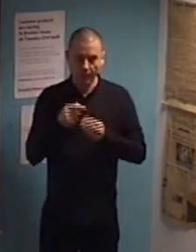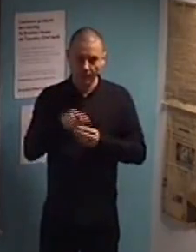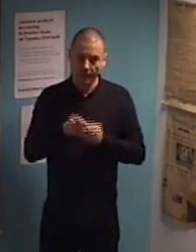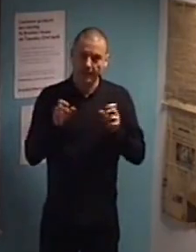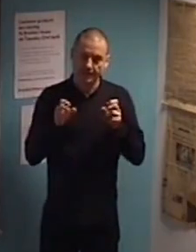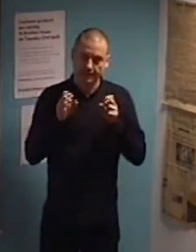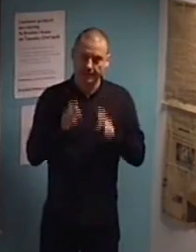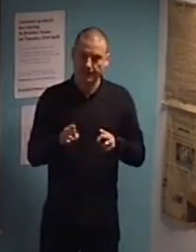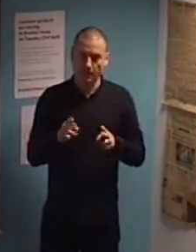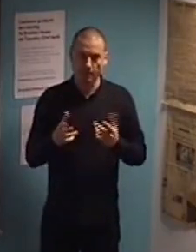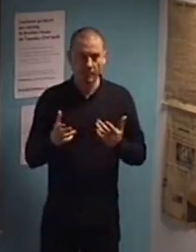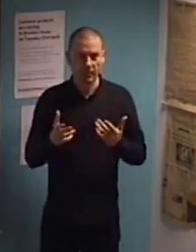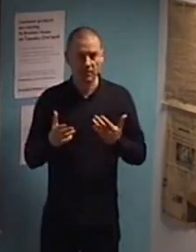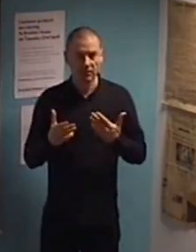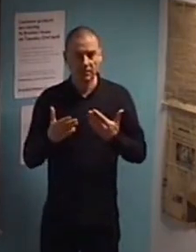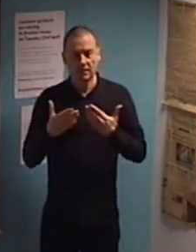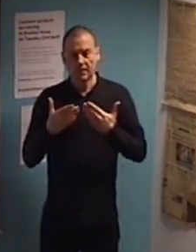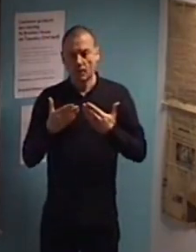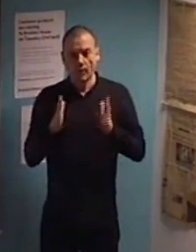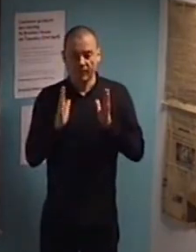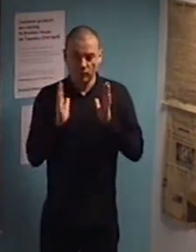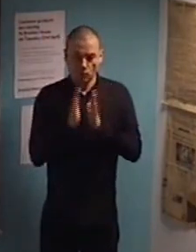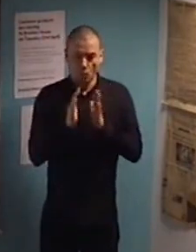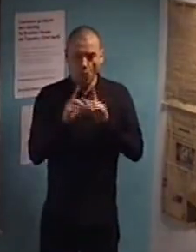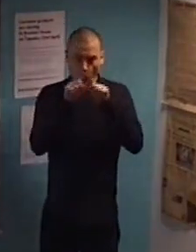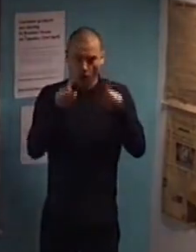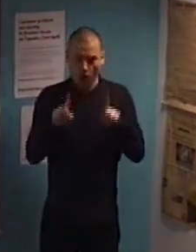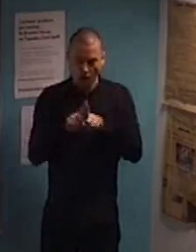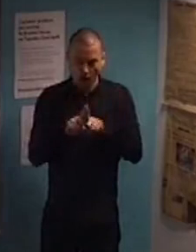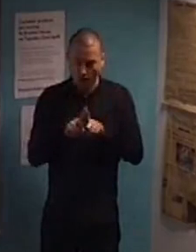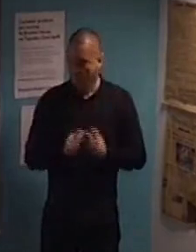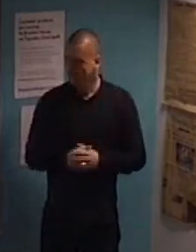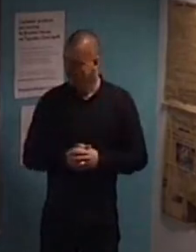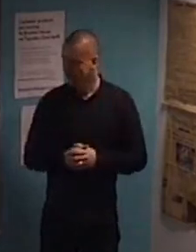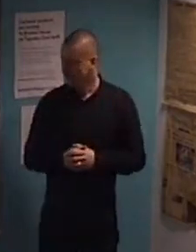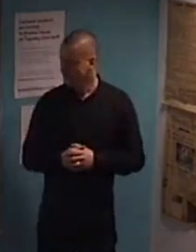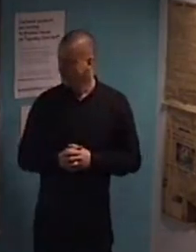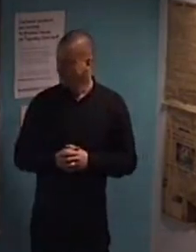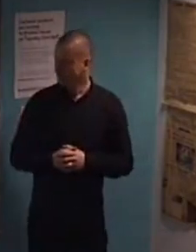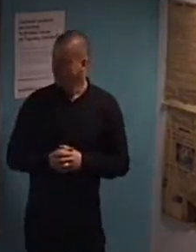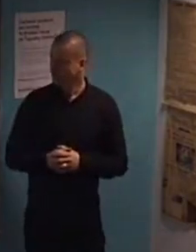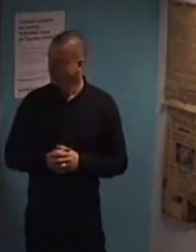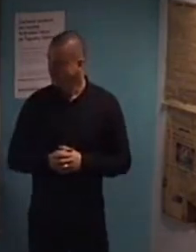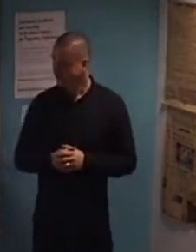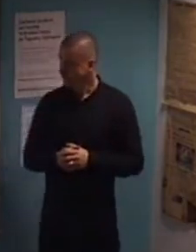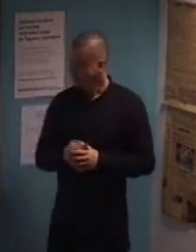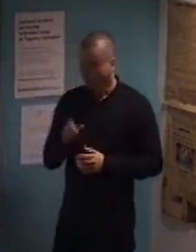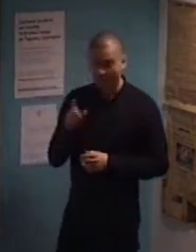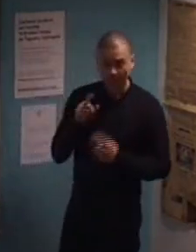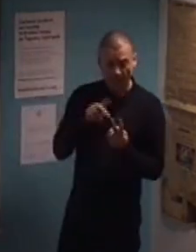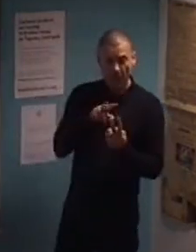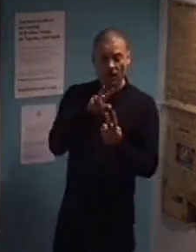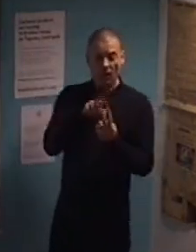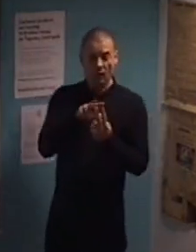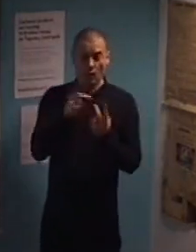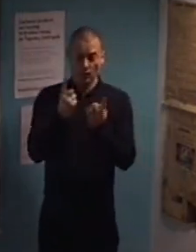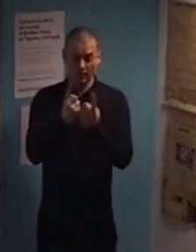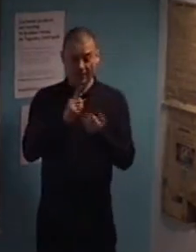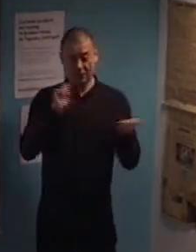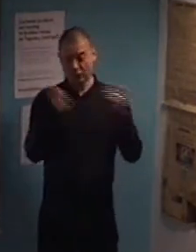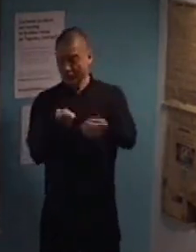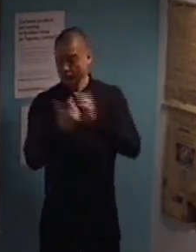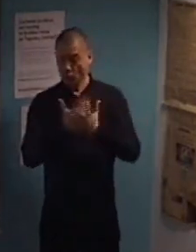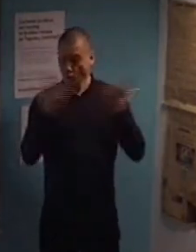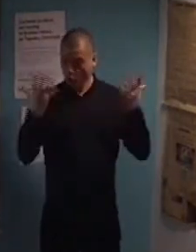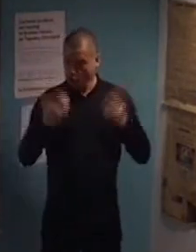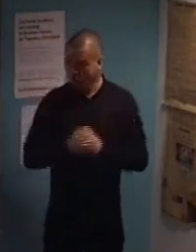such small screen and size. And, then, these two, actually, change quite a lot. I mean, so, if you can see from,